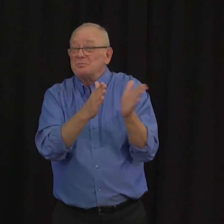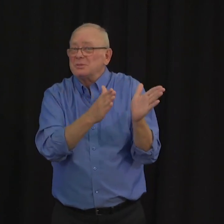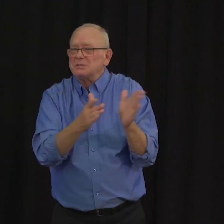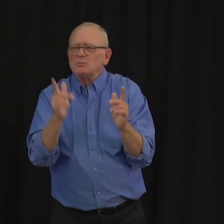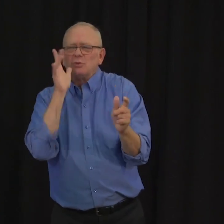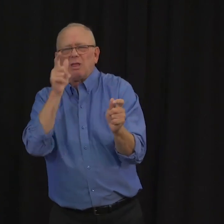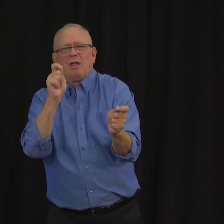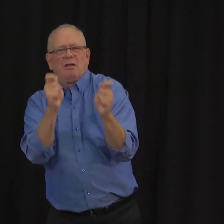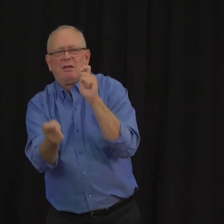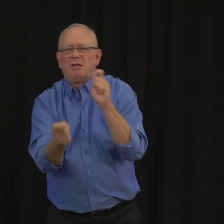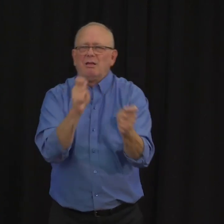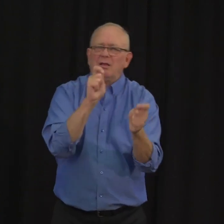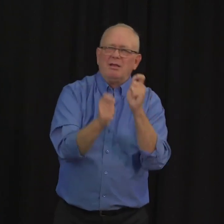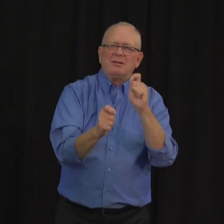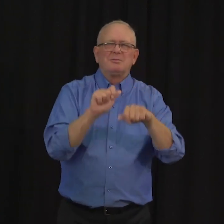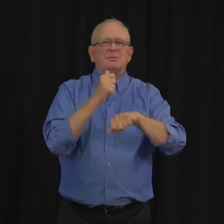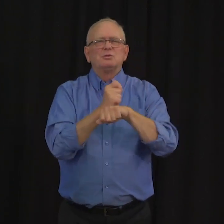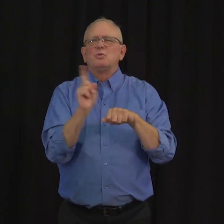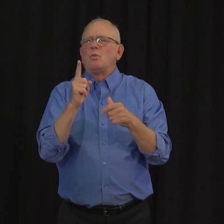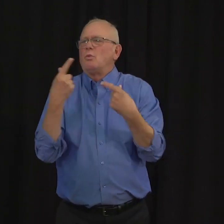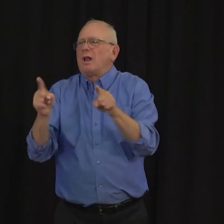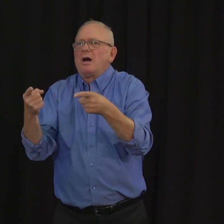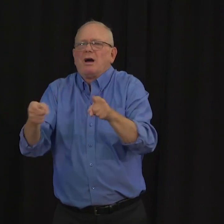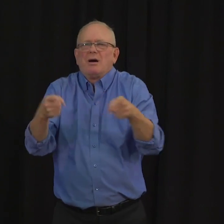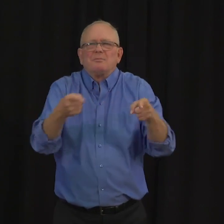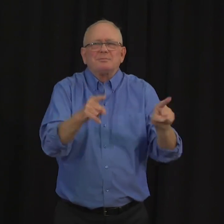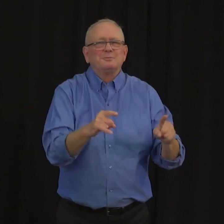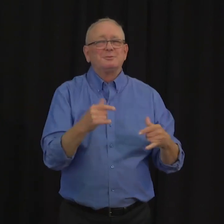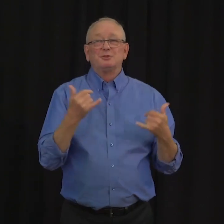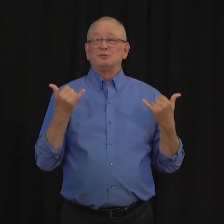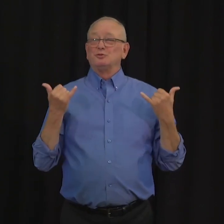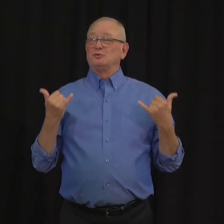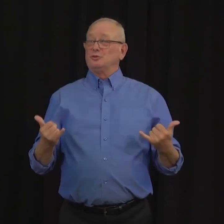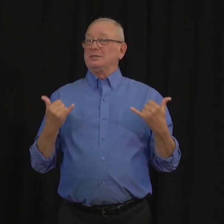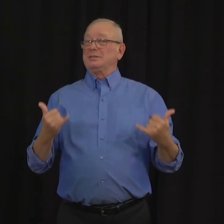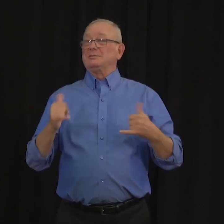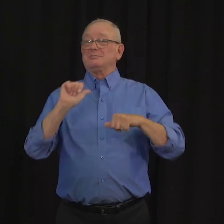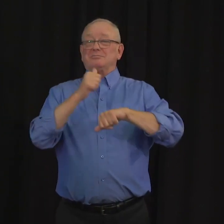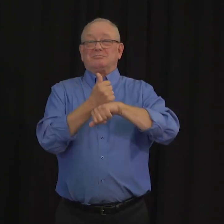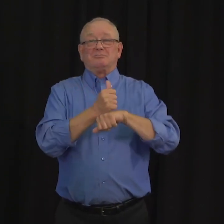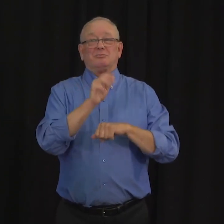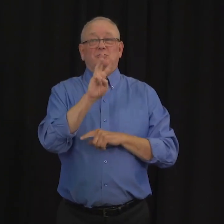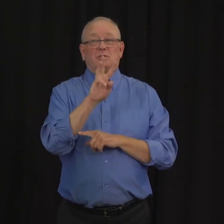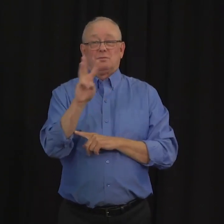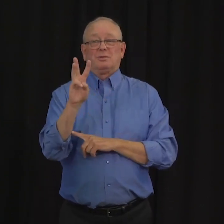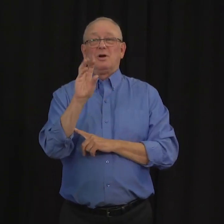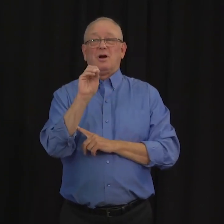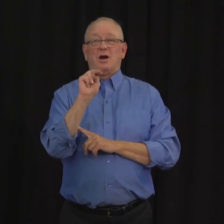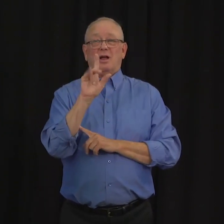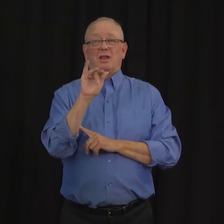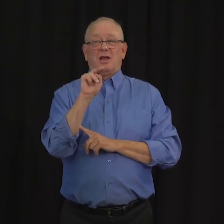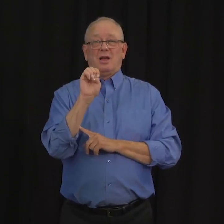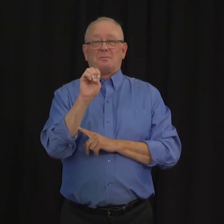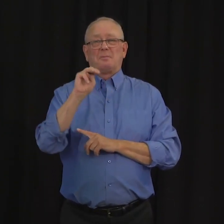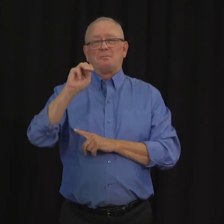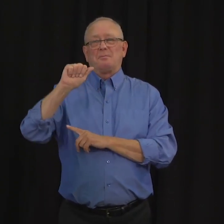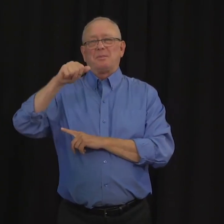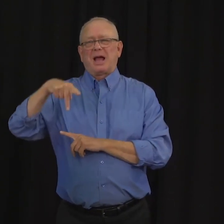today we are launching a new online map to help parents track where there may be a risk in their children's school.